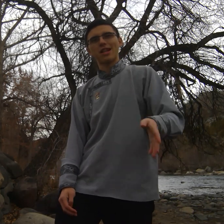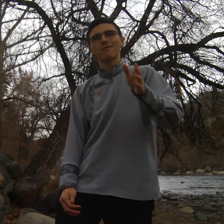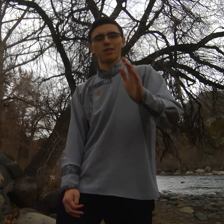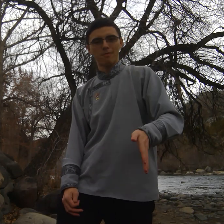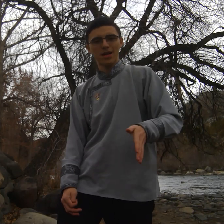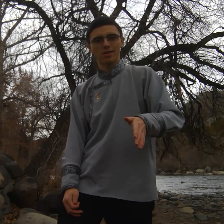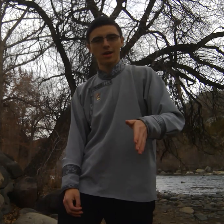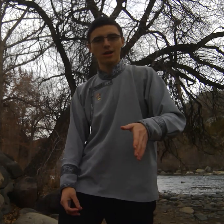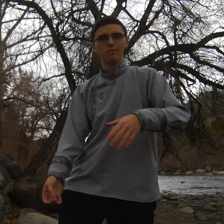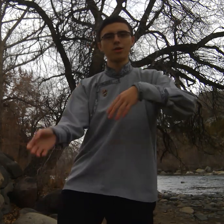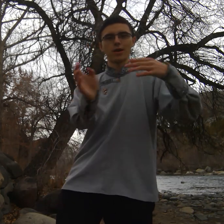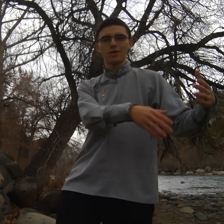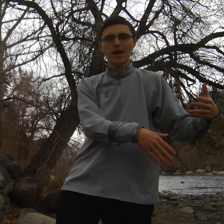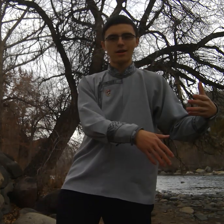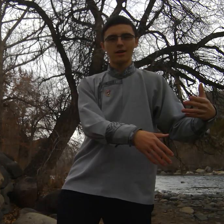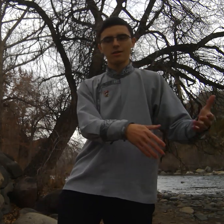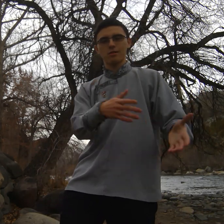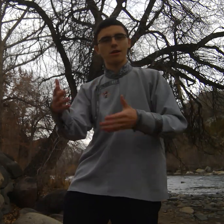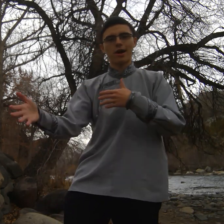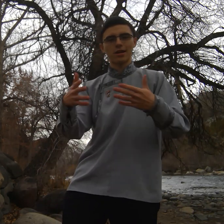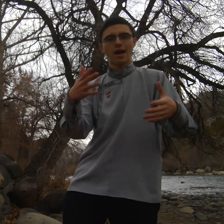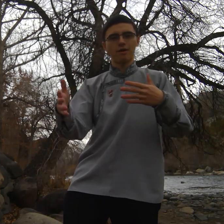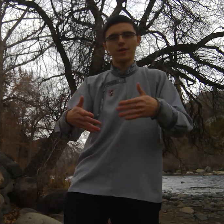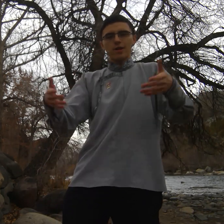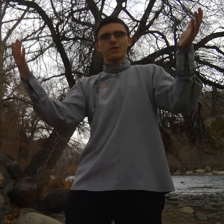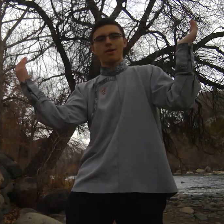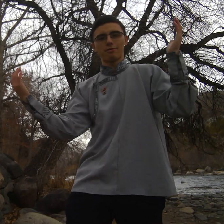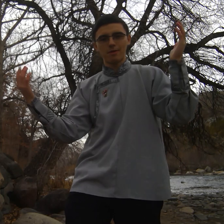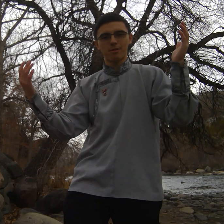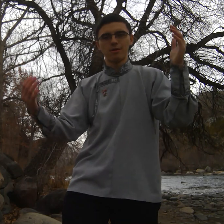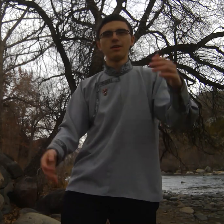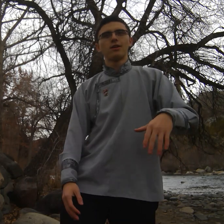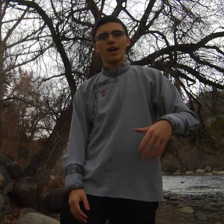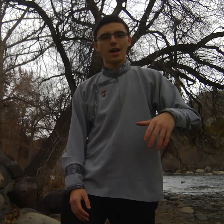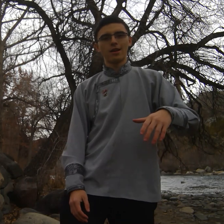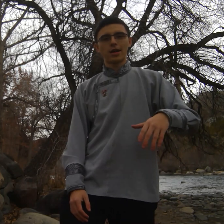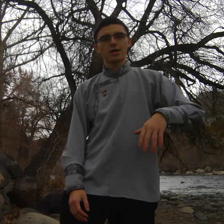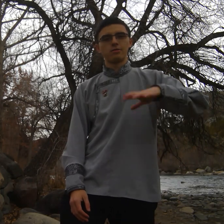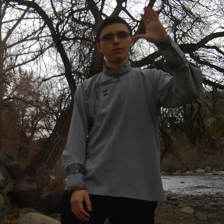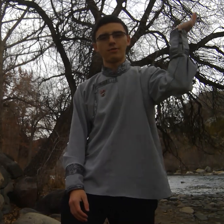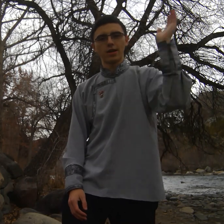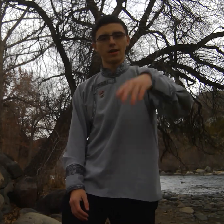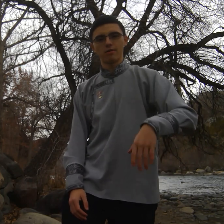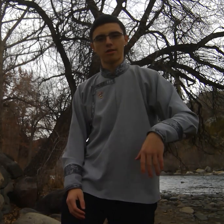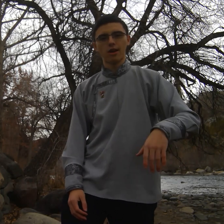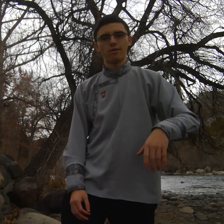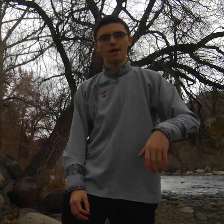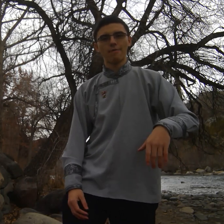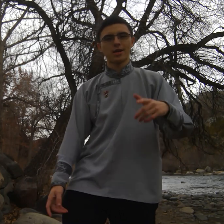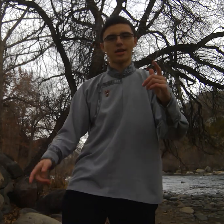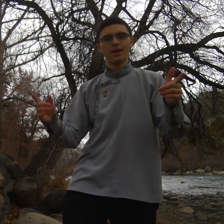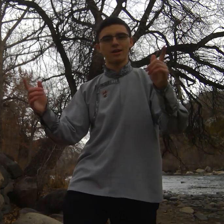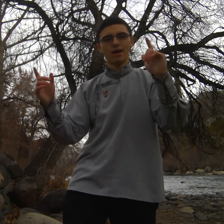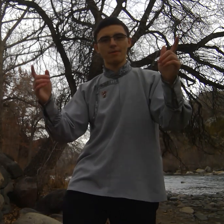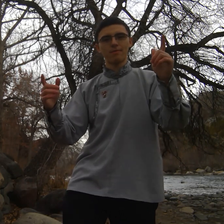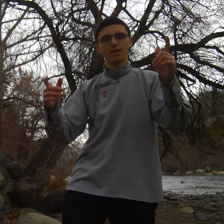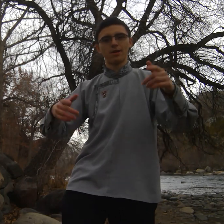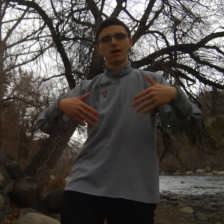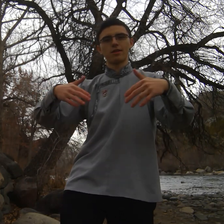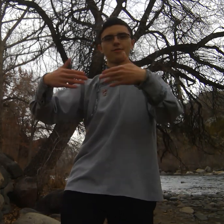seventh month I got some new internet so I can now video chat with people and I can do videos so I'm excited that maybe in the